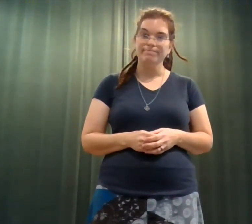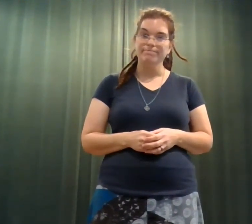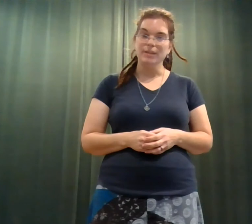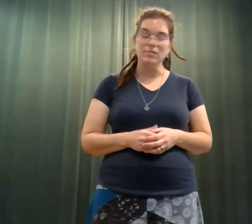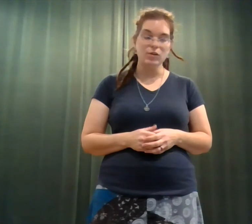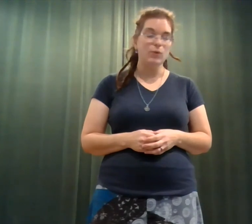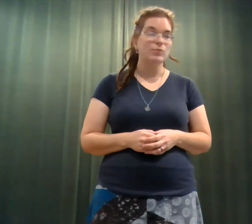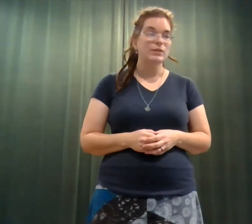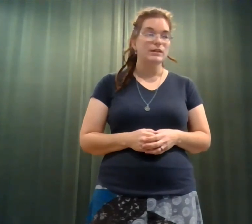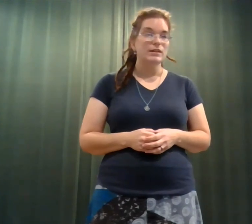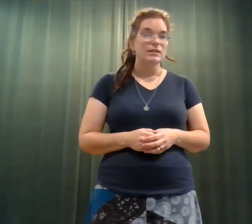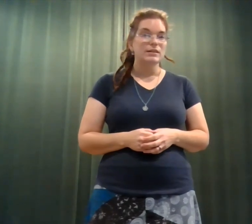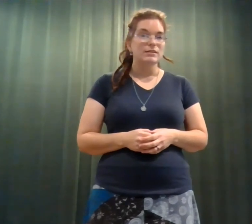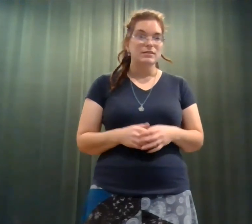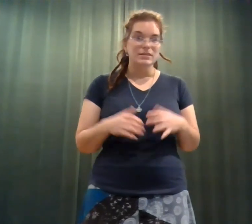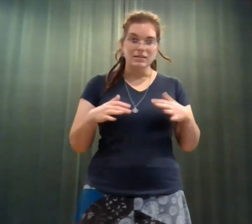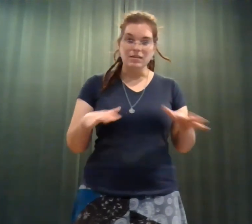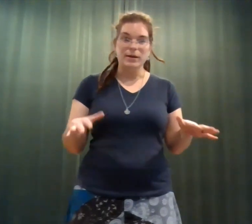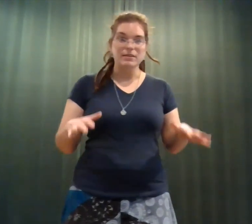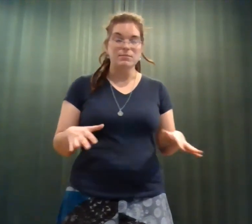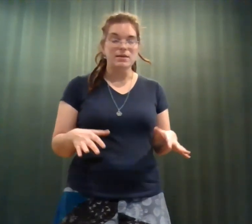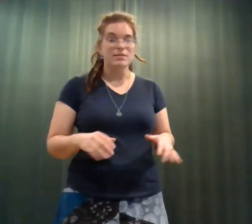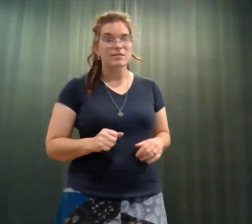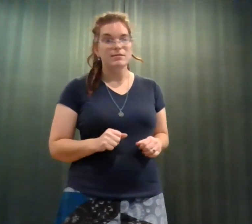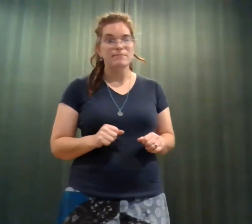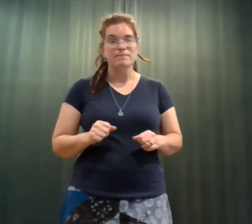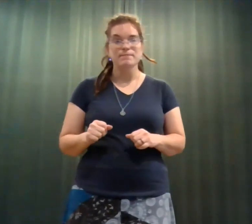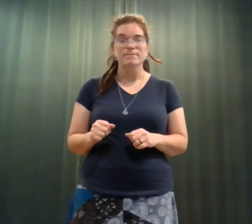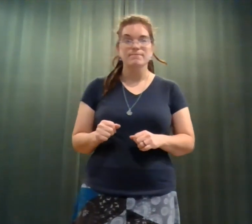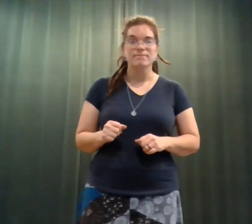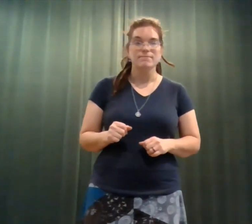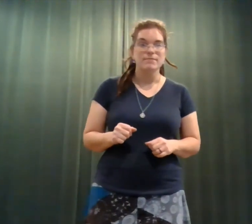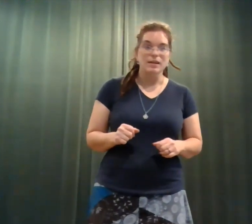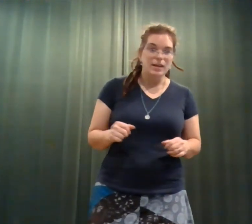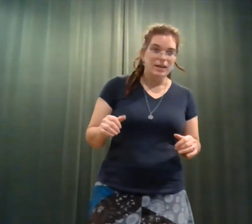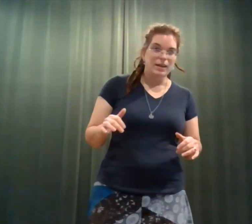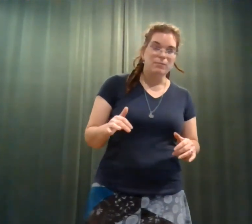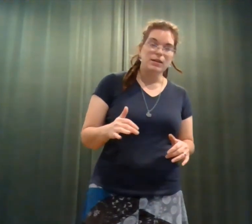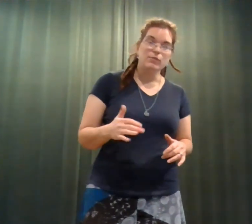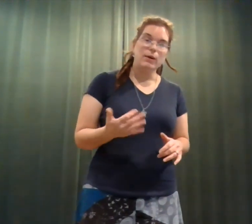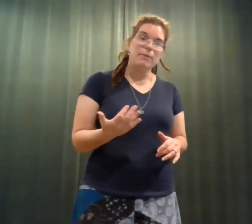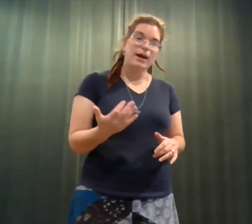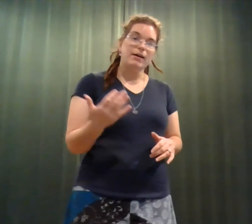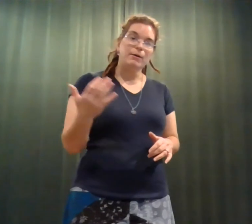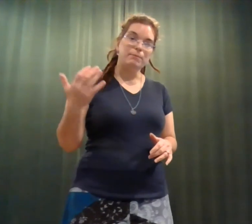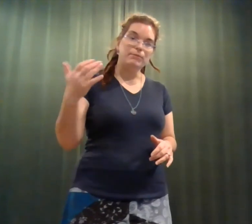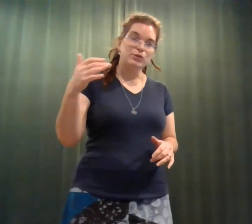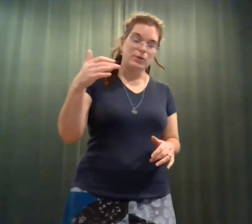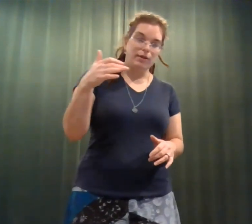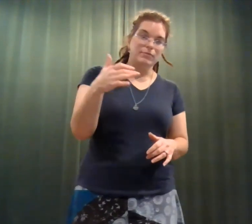And so, despite the mist, he made his way back up the trail,